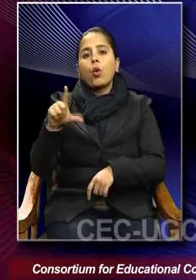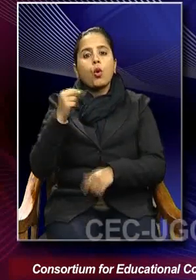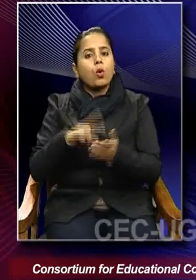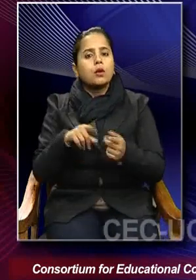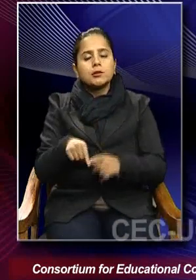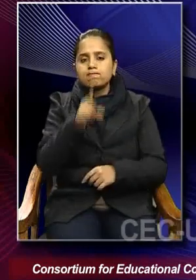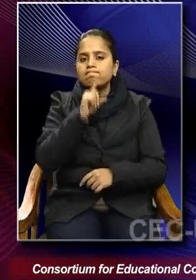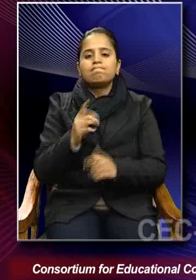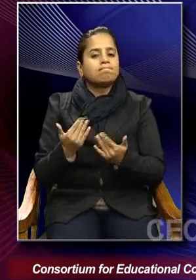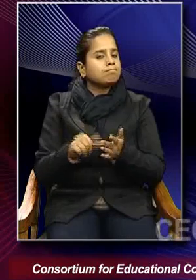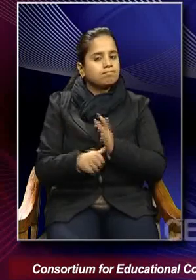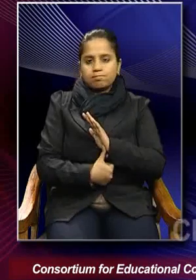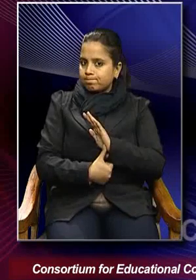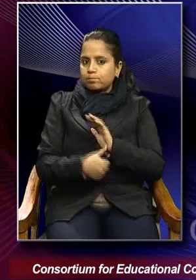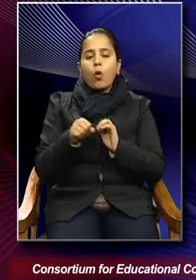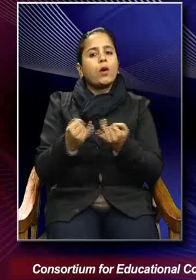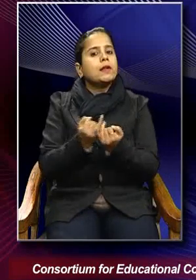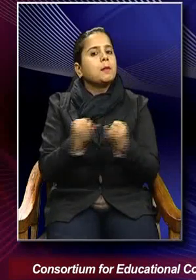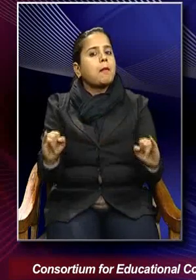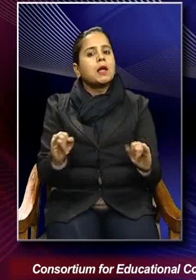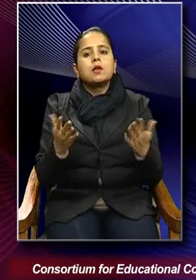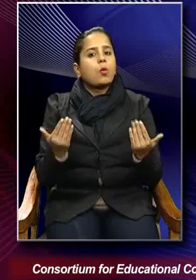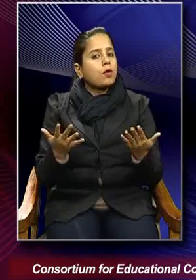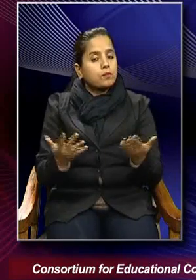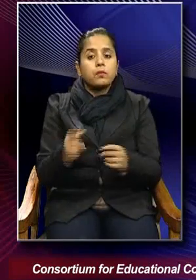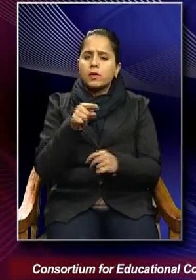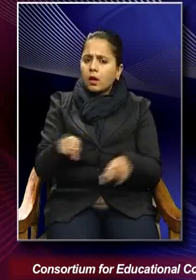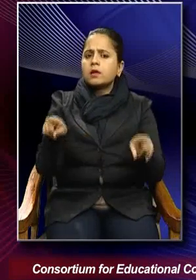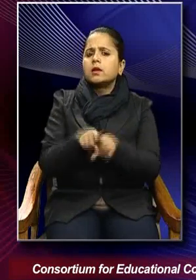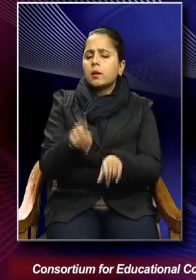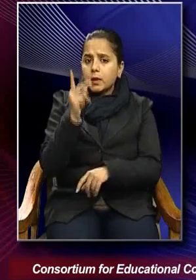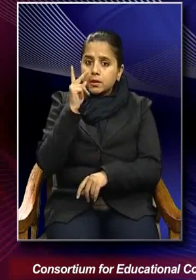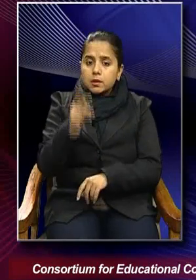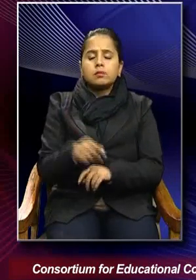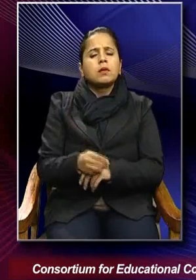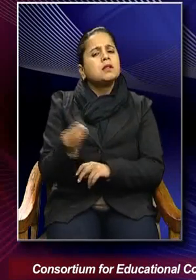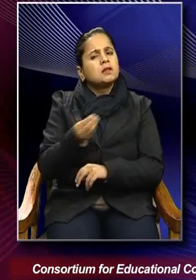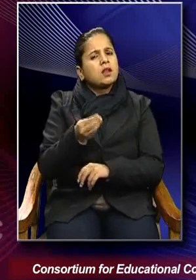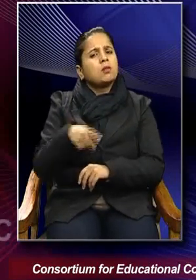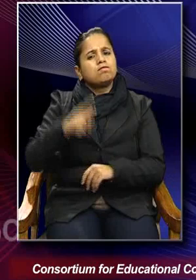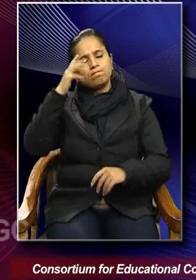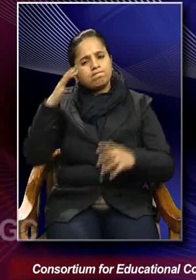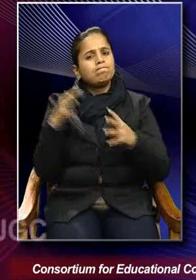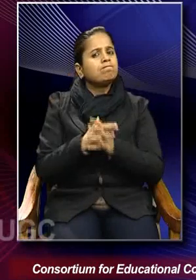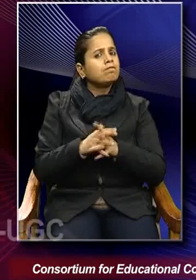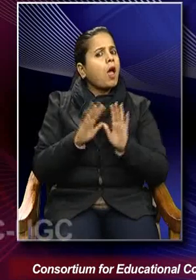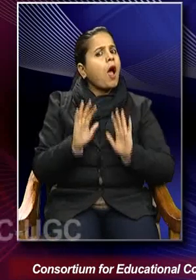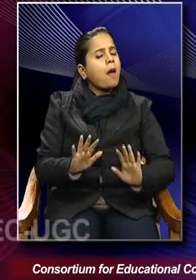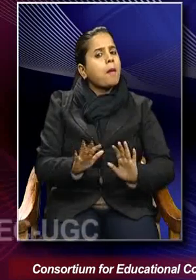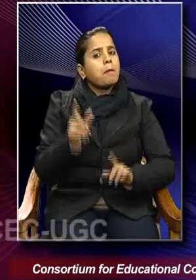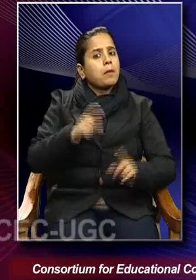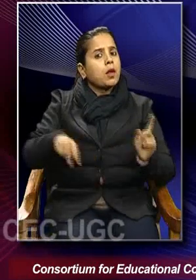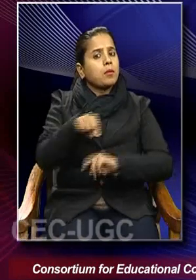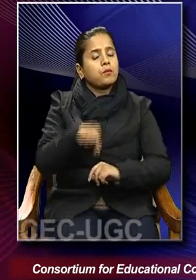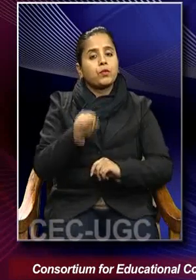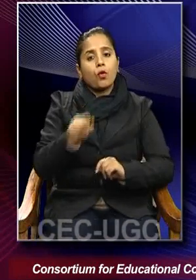quite attain independence. And so, there is some kind of frustration with the